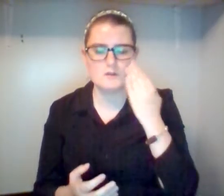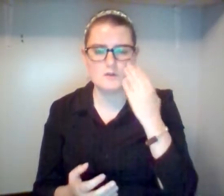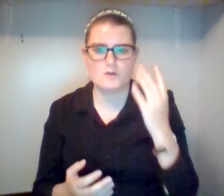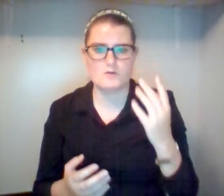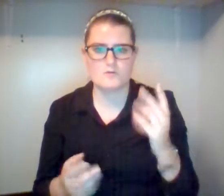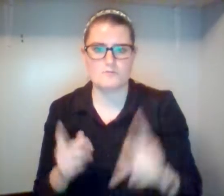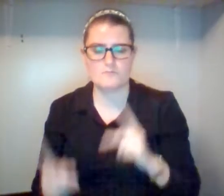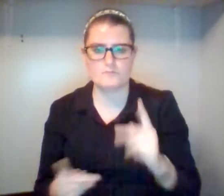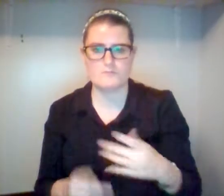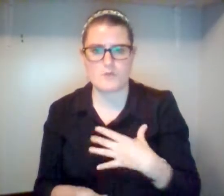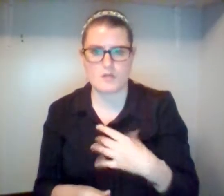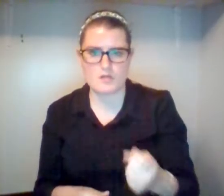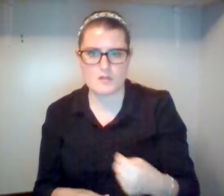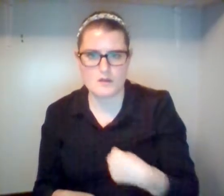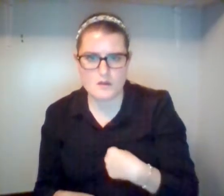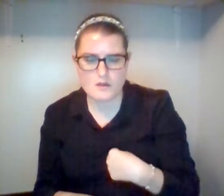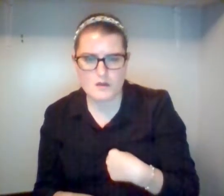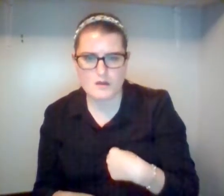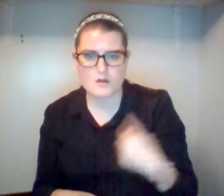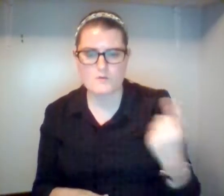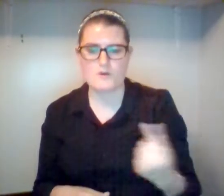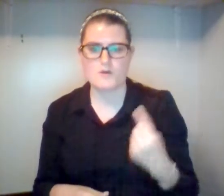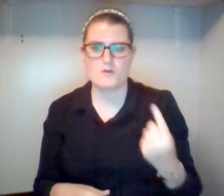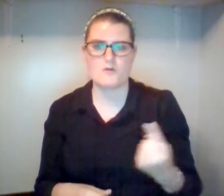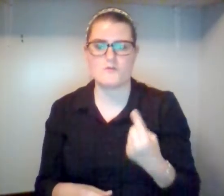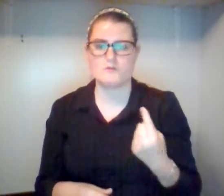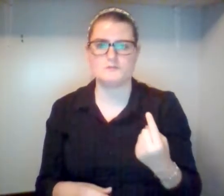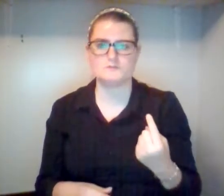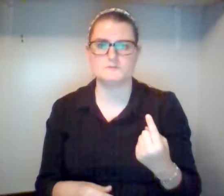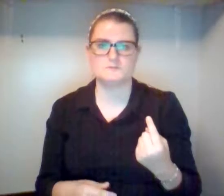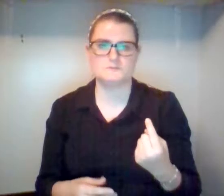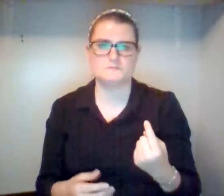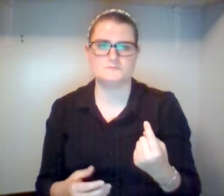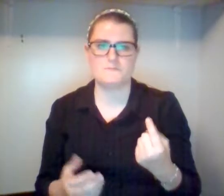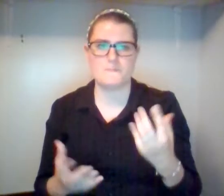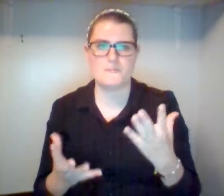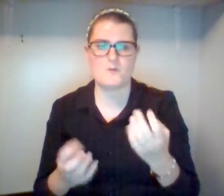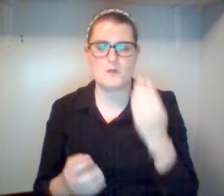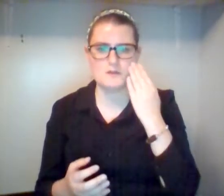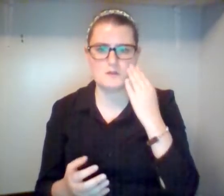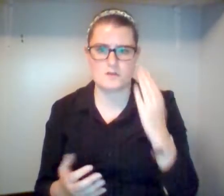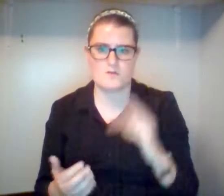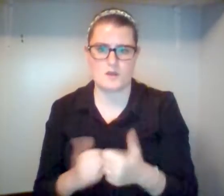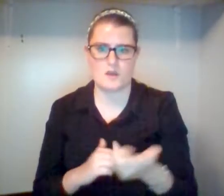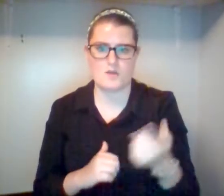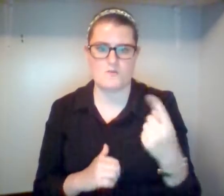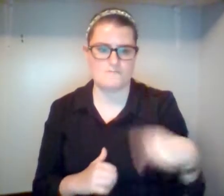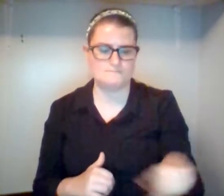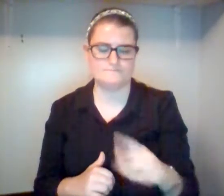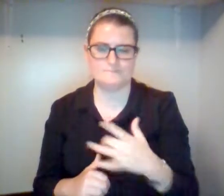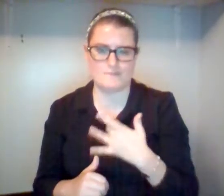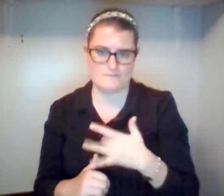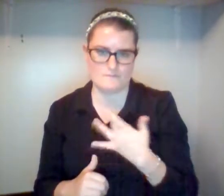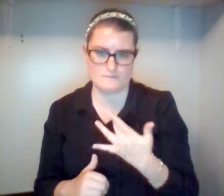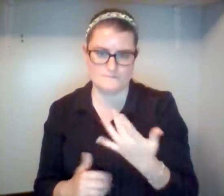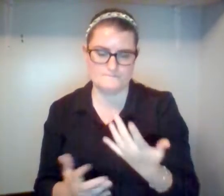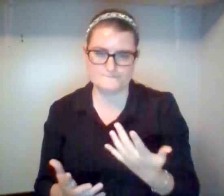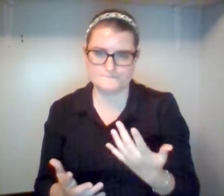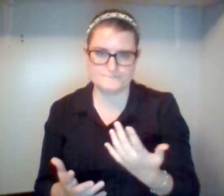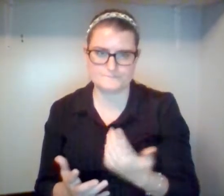speak with them. We have words of life, words of joy, words of everlasting satisfaction. We